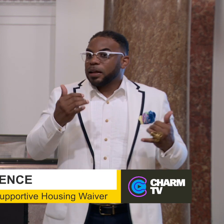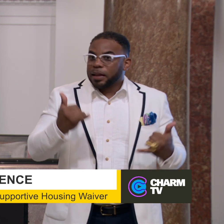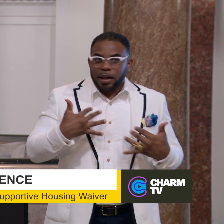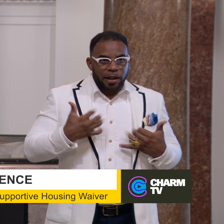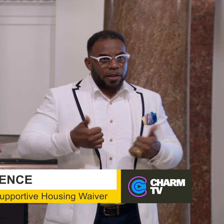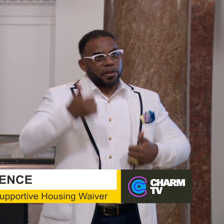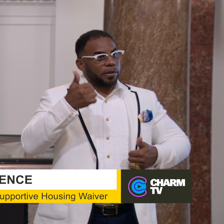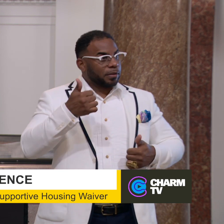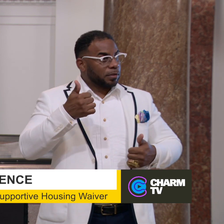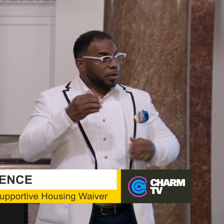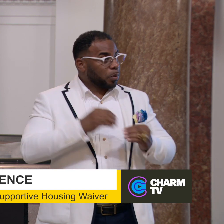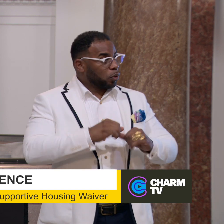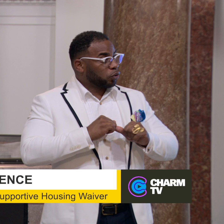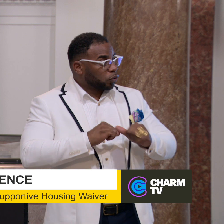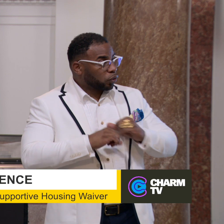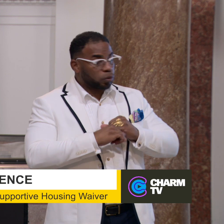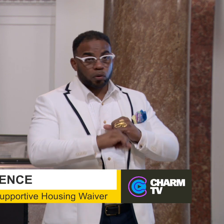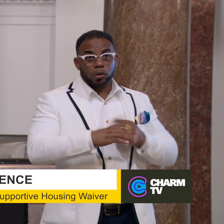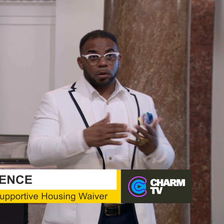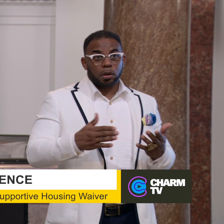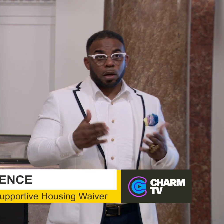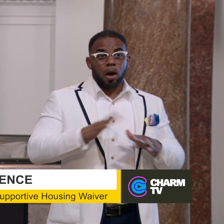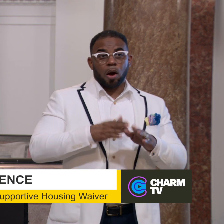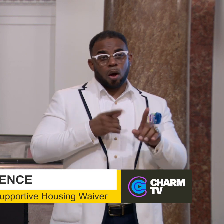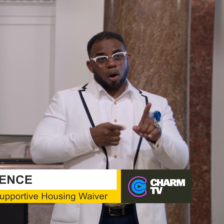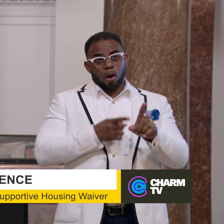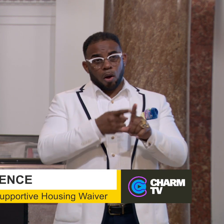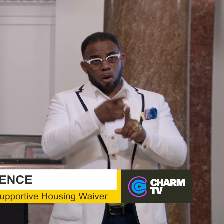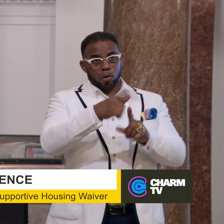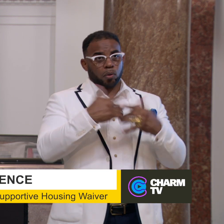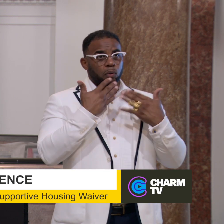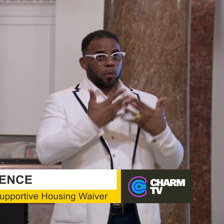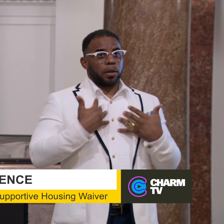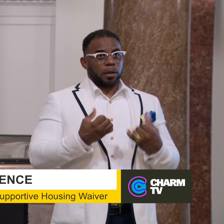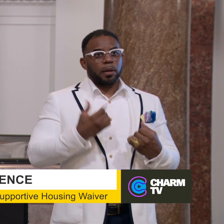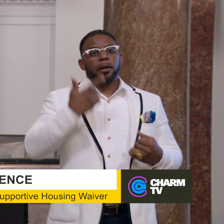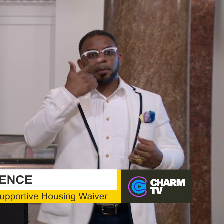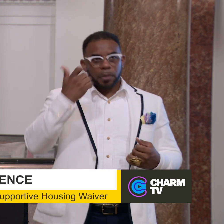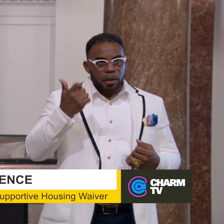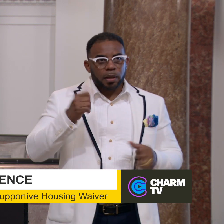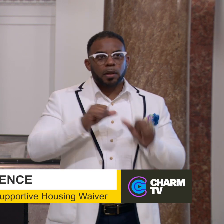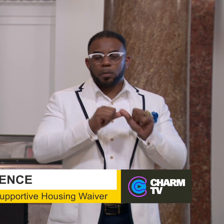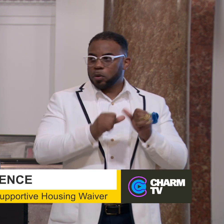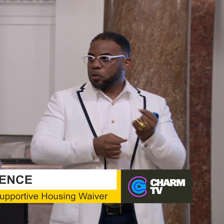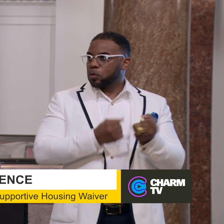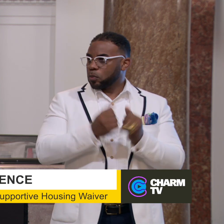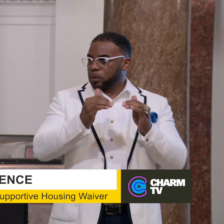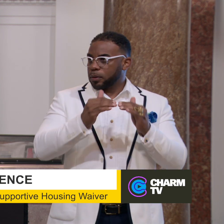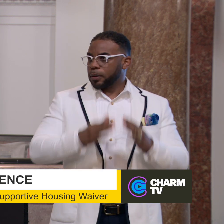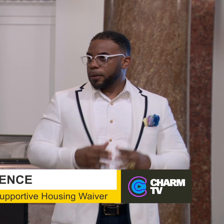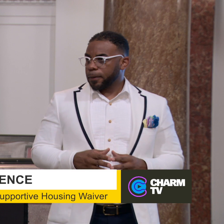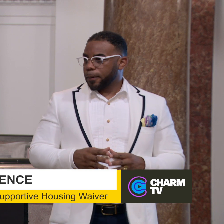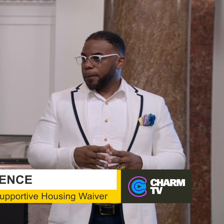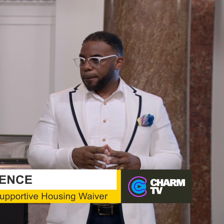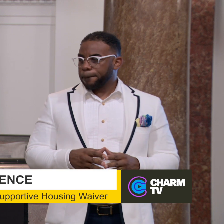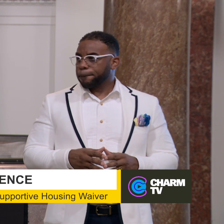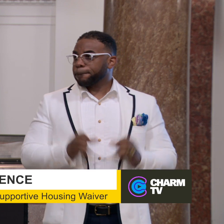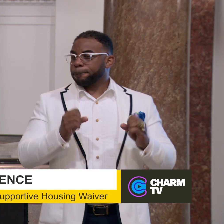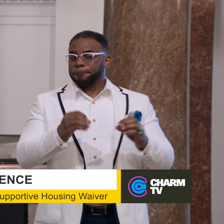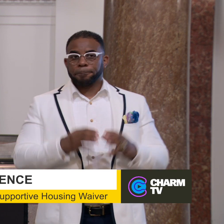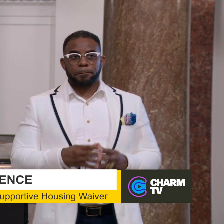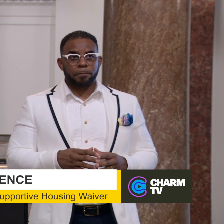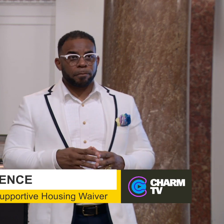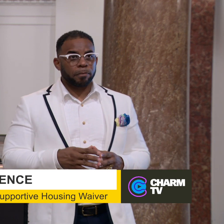healthier, more secure, and on a path to wellness because of permanent supportive housing. So,